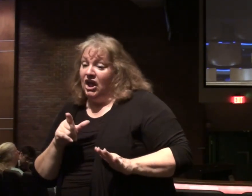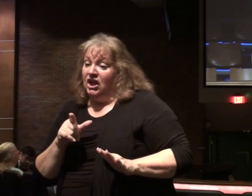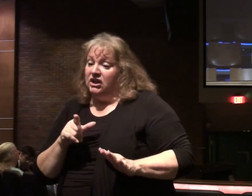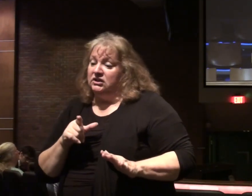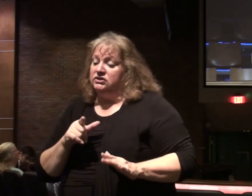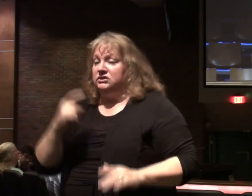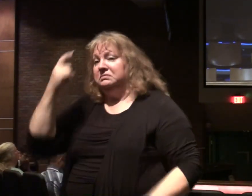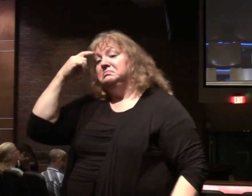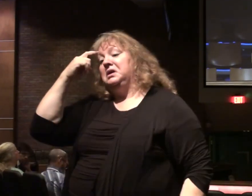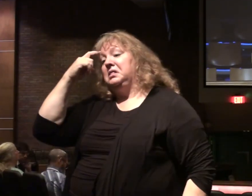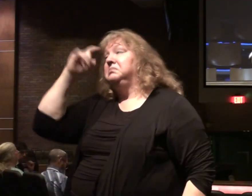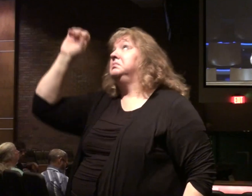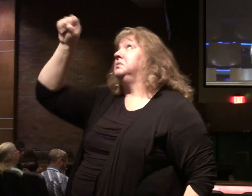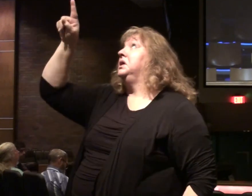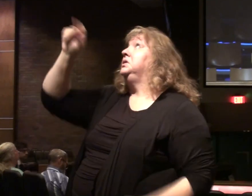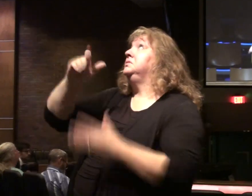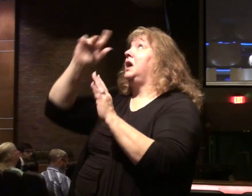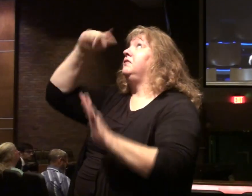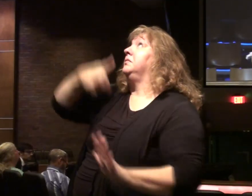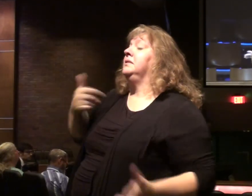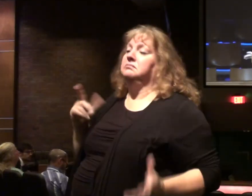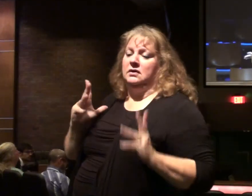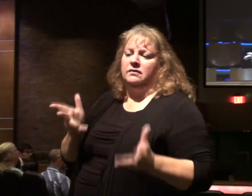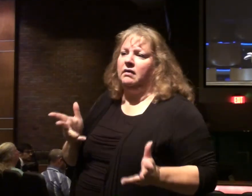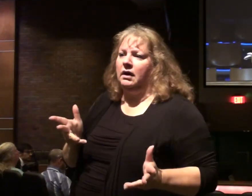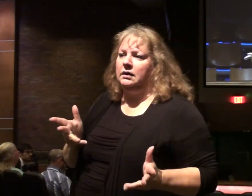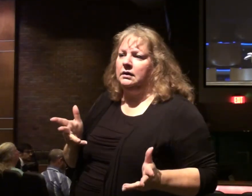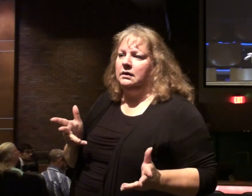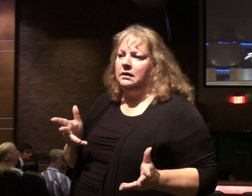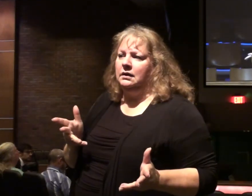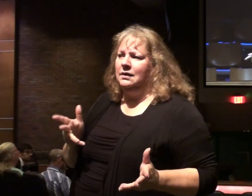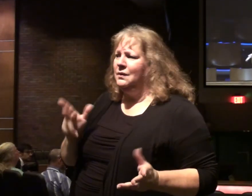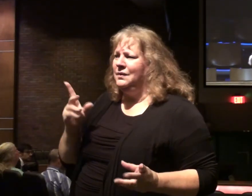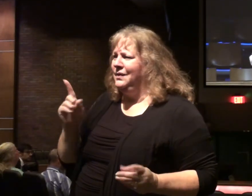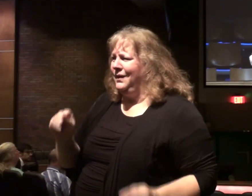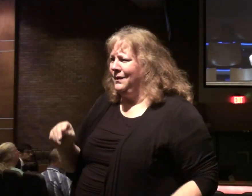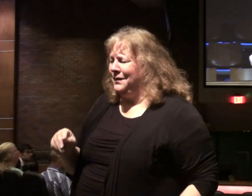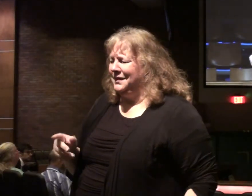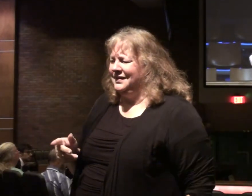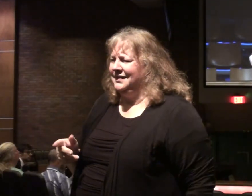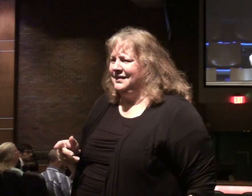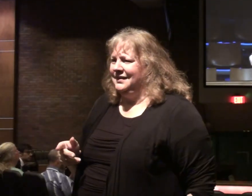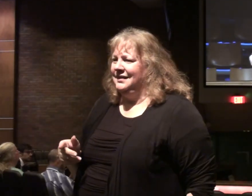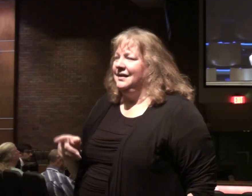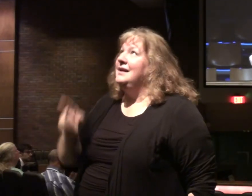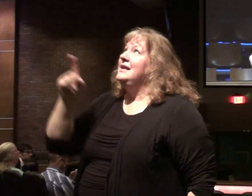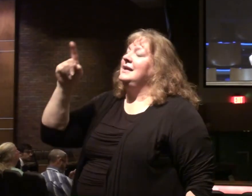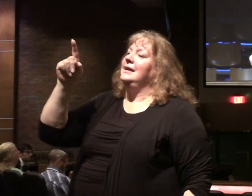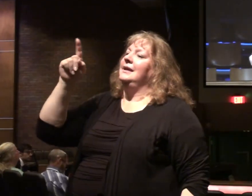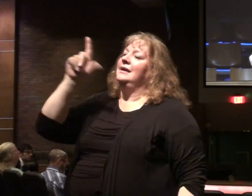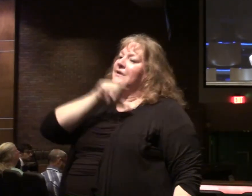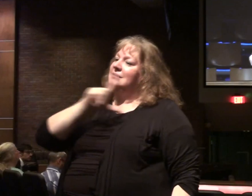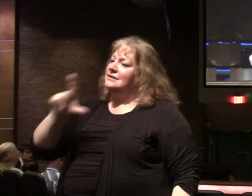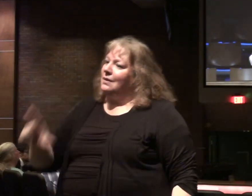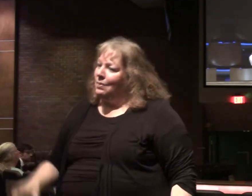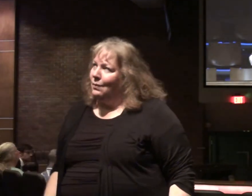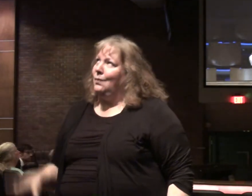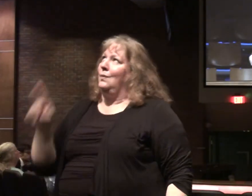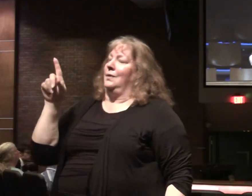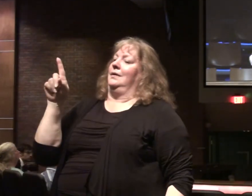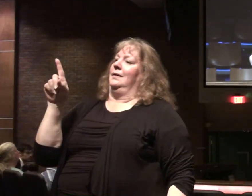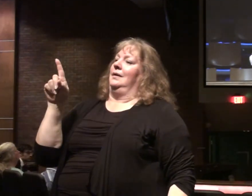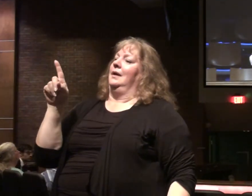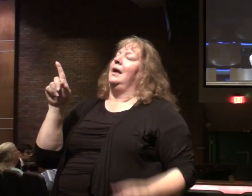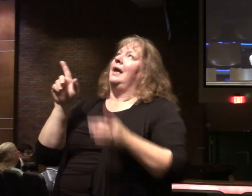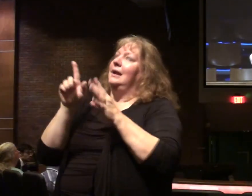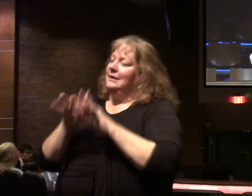you just mentally assent that He died for you. doesn't teach that, do we? No. He must be the Lord to be followed. And